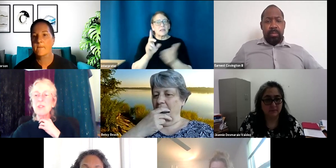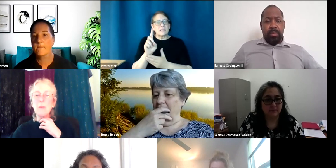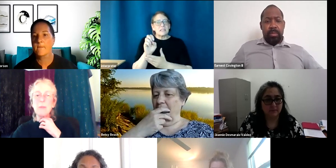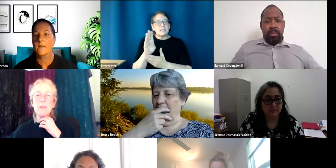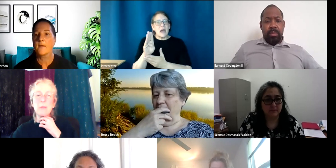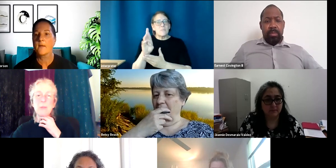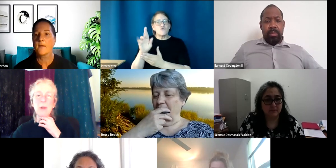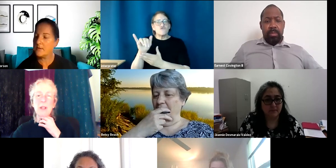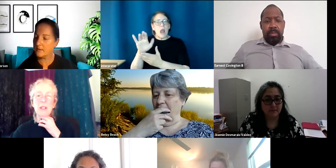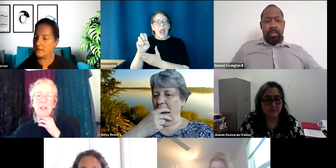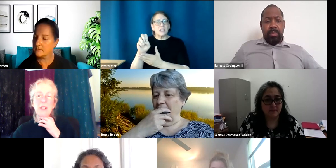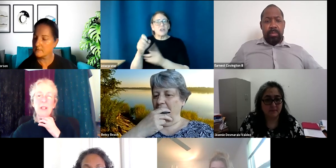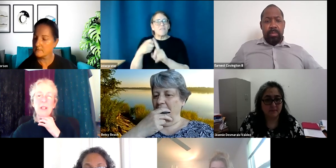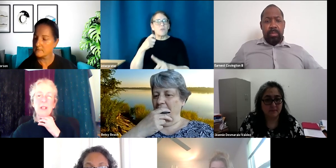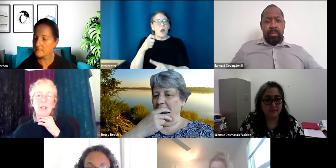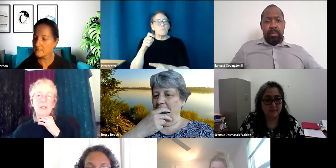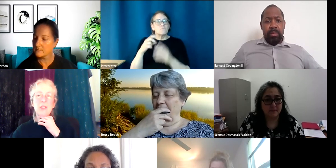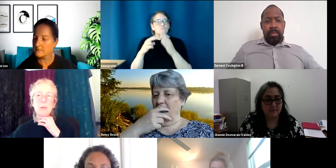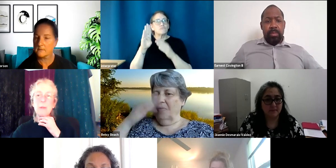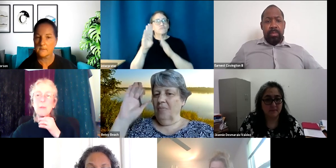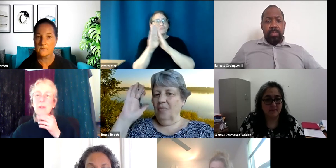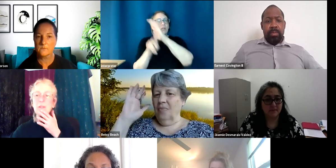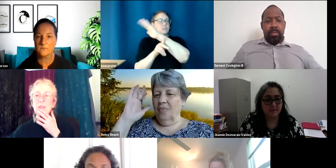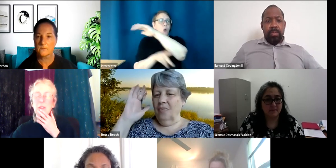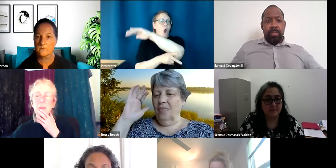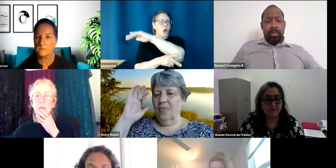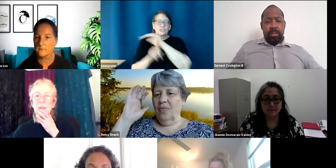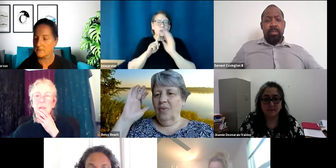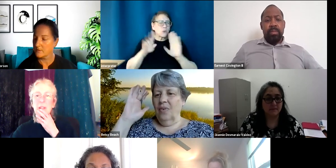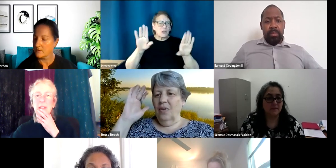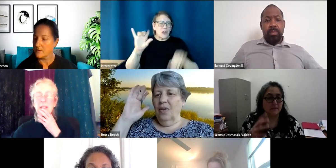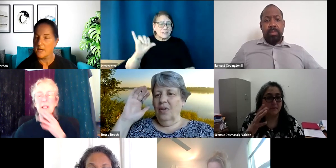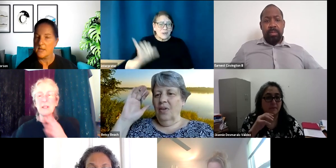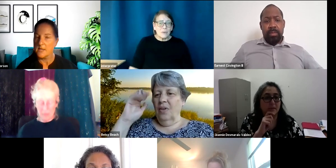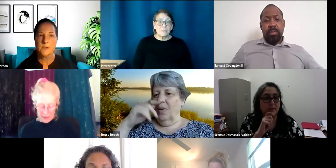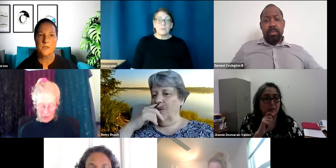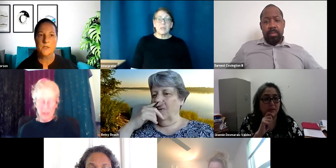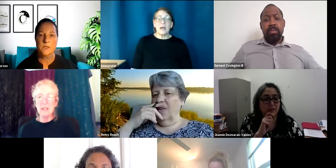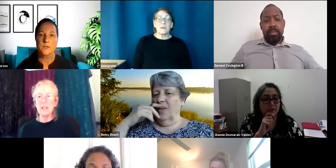from Bridgemark. Oh, yeah. Yeah. She would be wonderful too. I'd like that. That's a great idea.